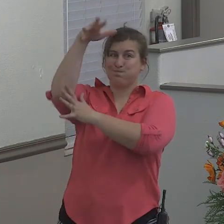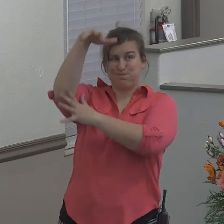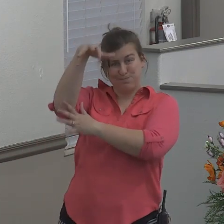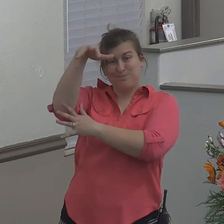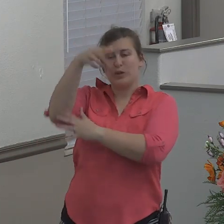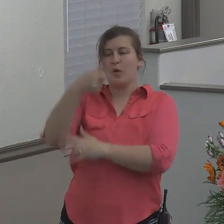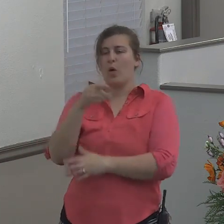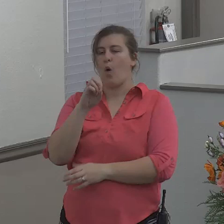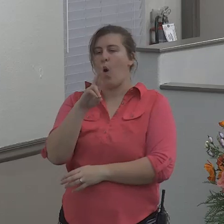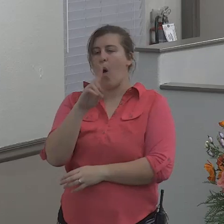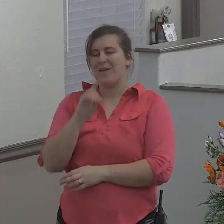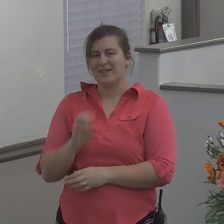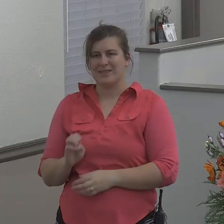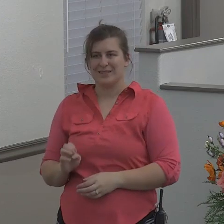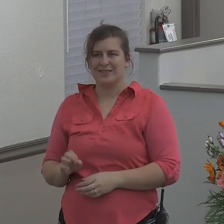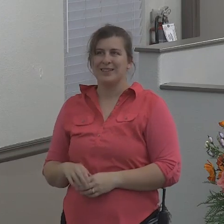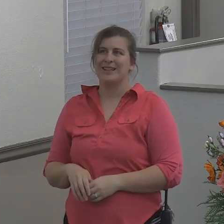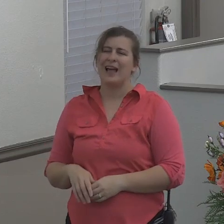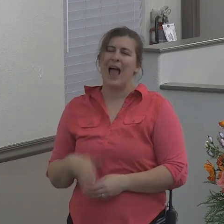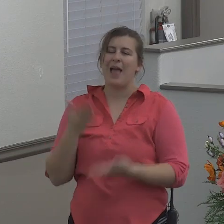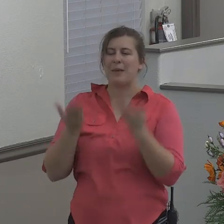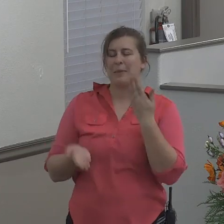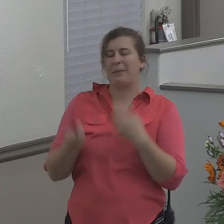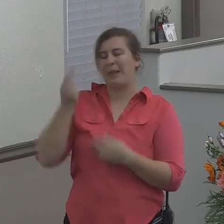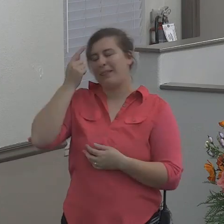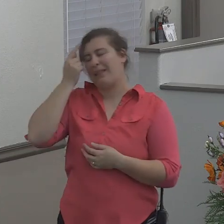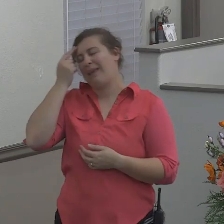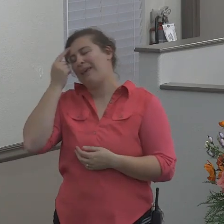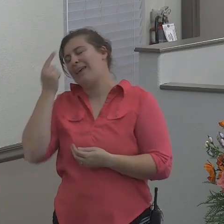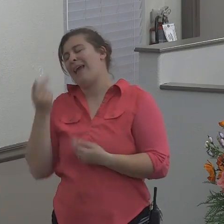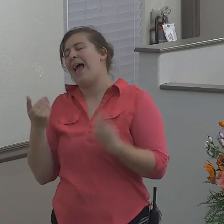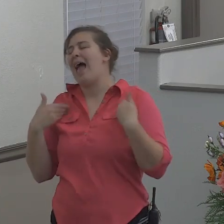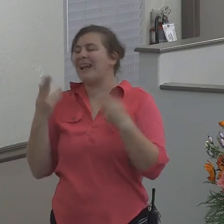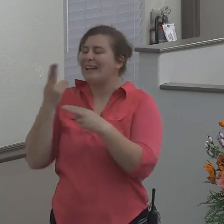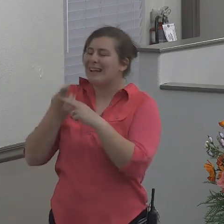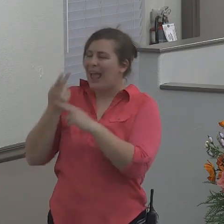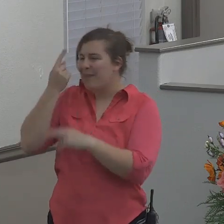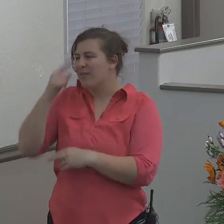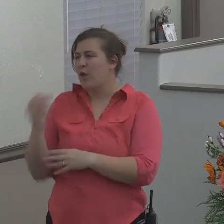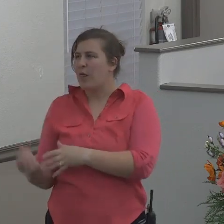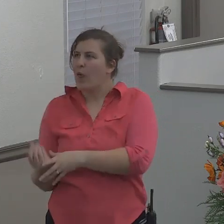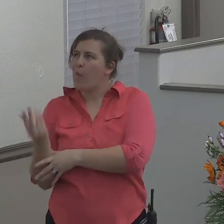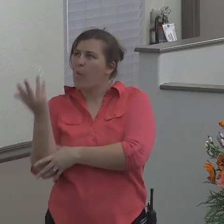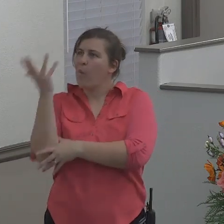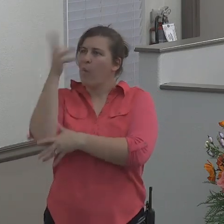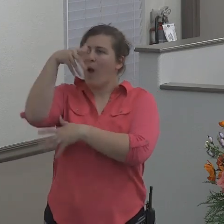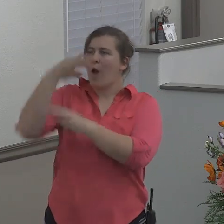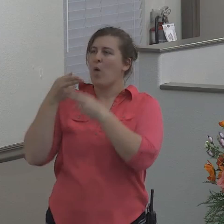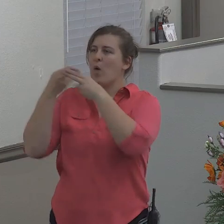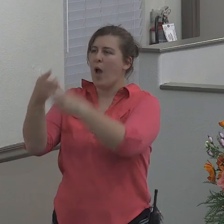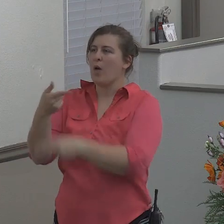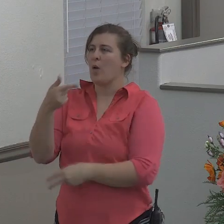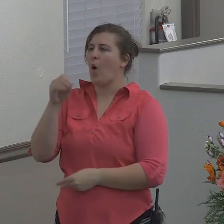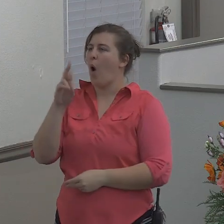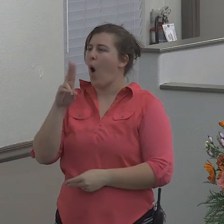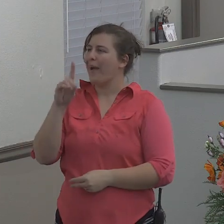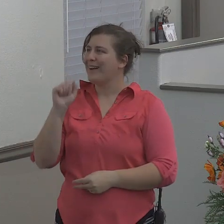probably in my imagination had a name for it I'm guessing he called it gordo